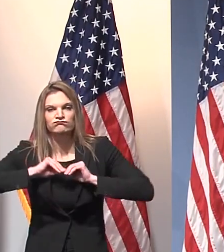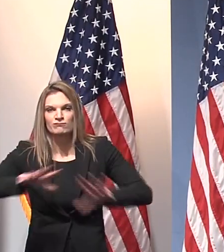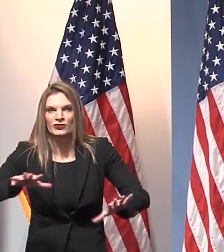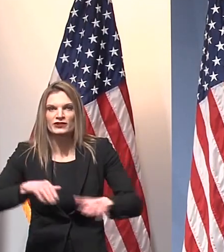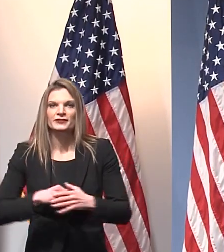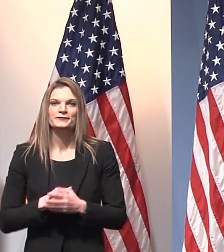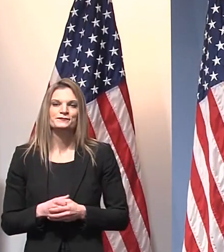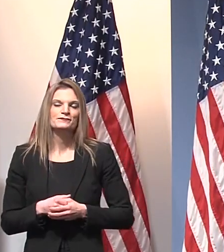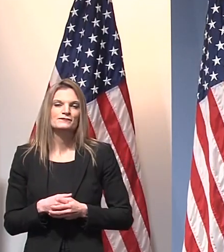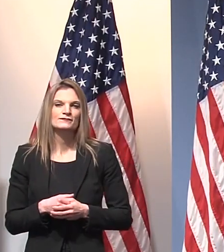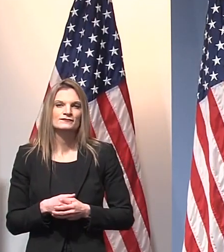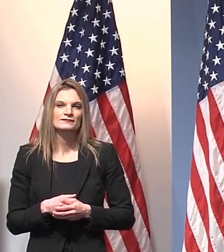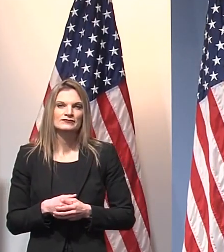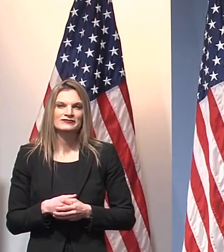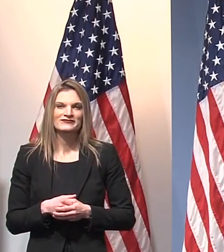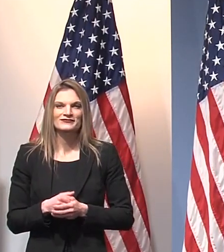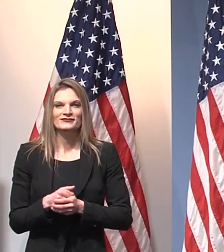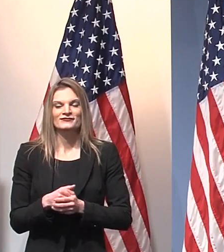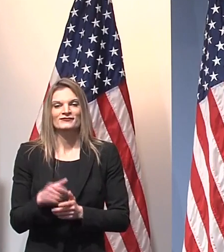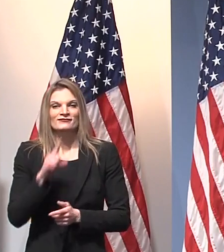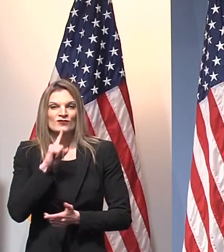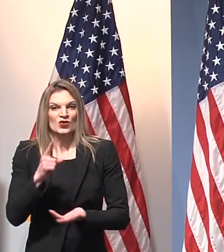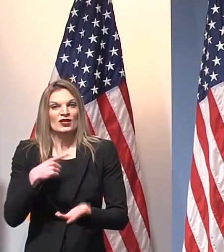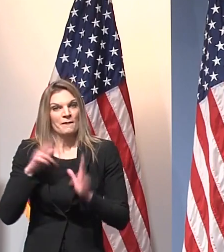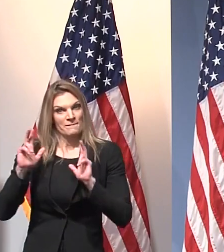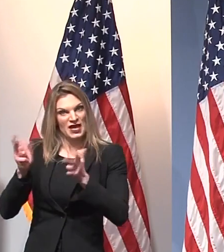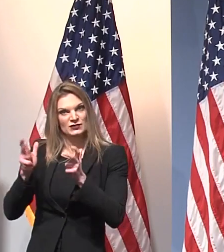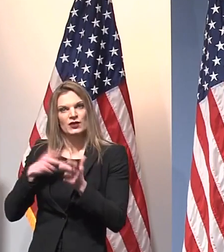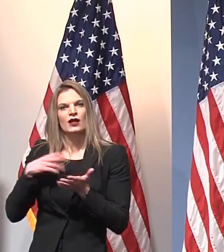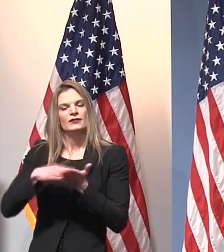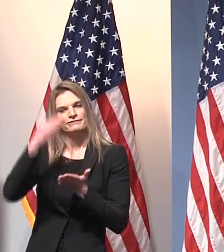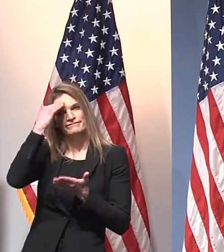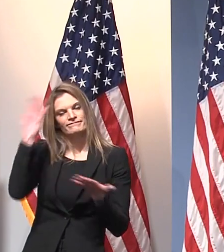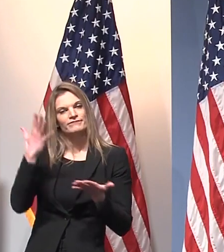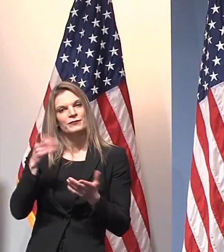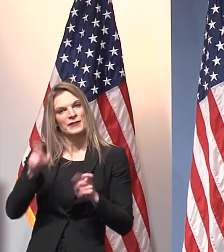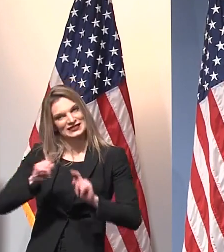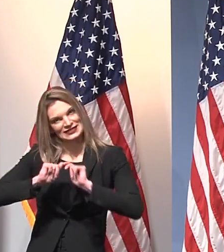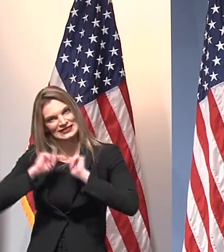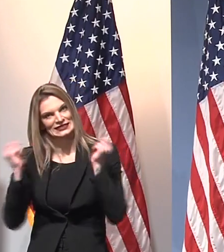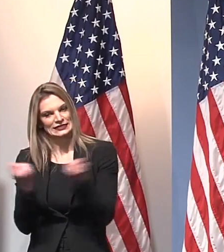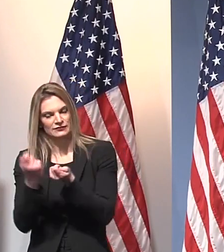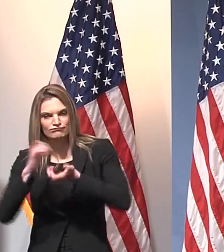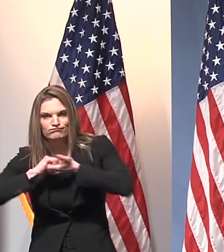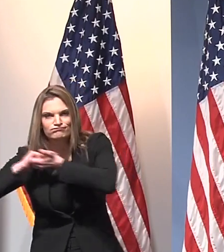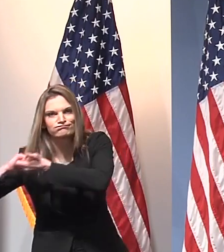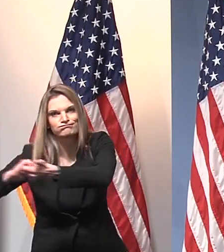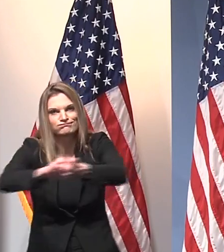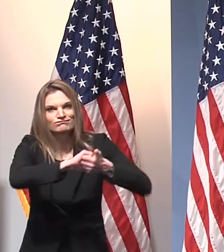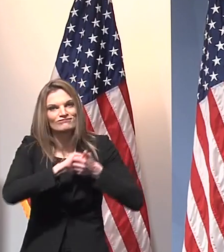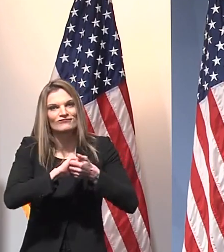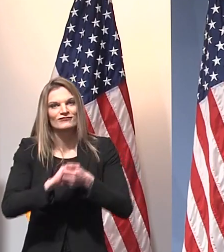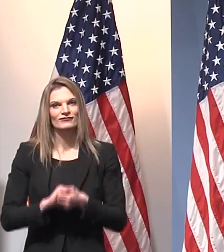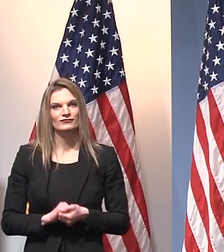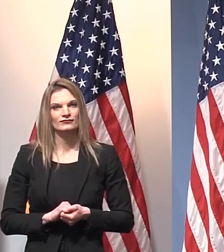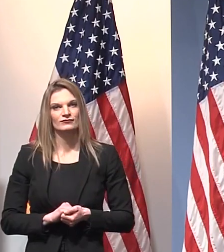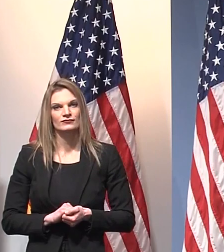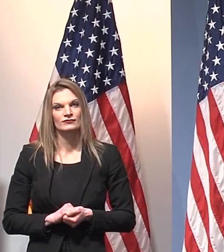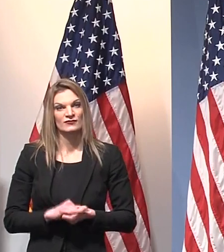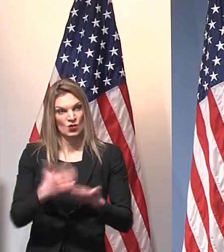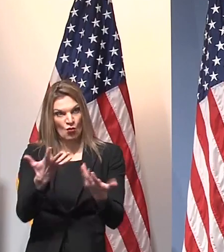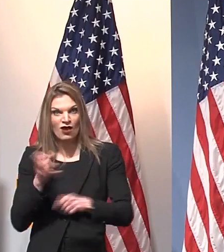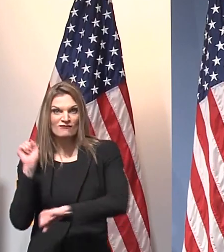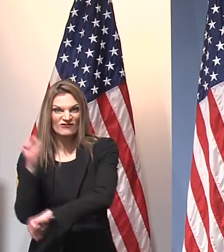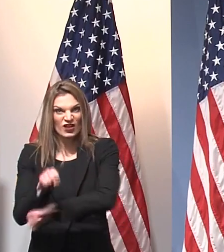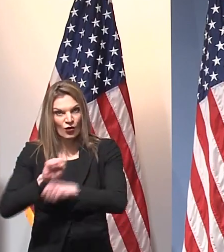-19. One of the greatest lessons of basketball is teamwork, and it will take everyone to defeat this virus.